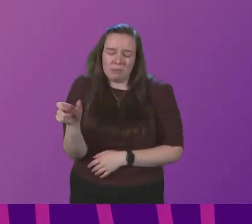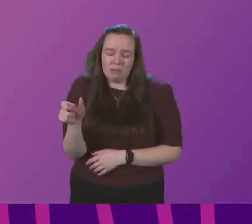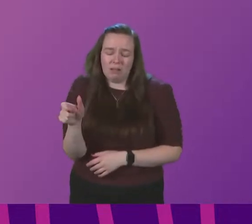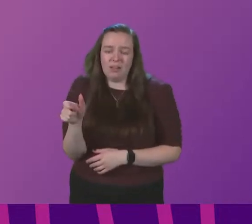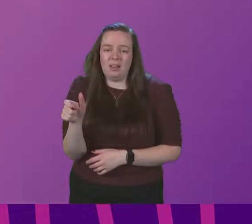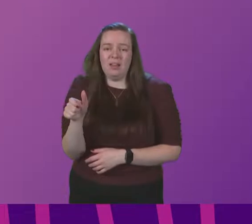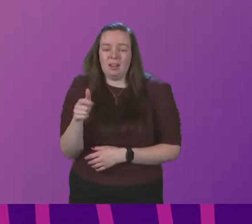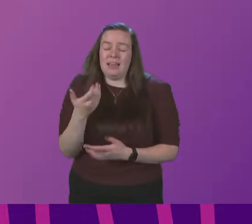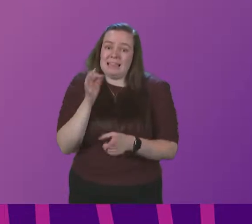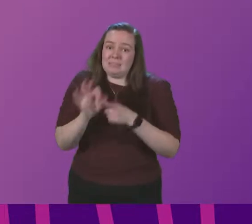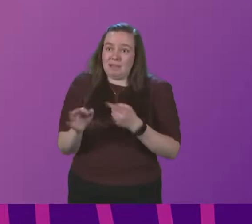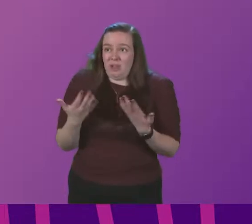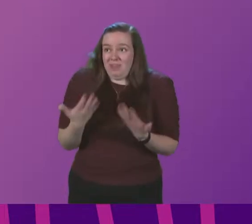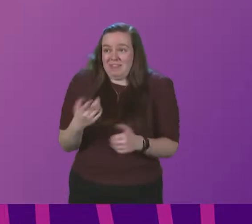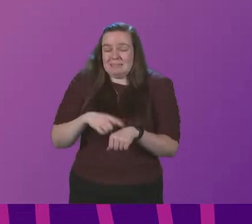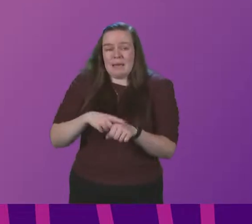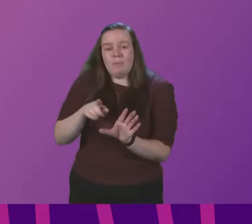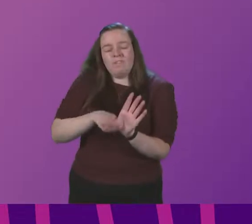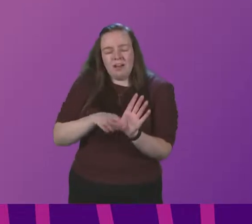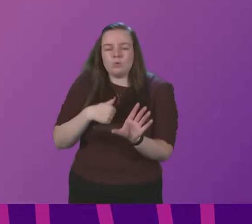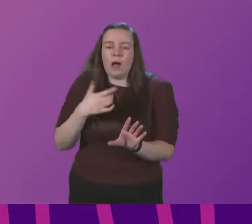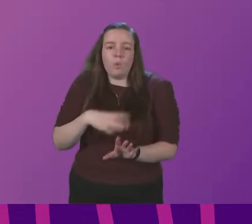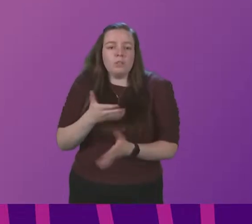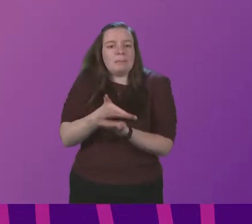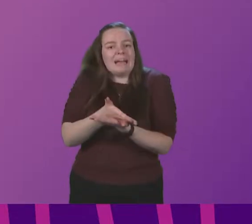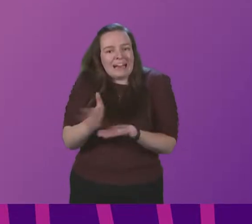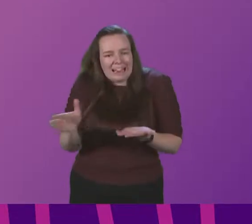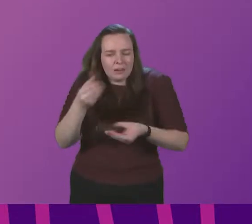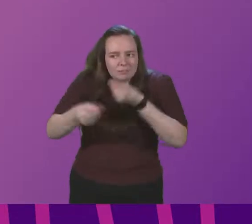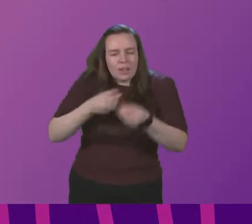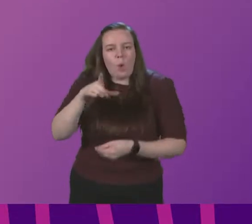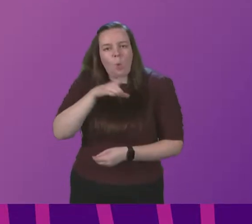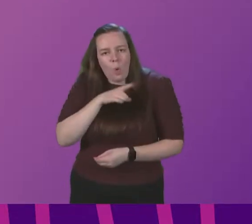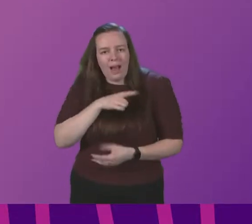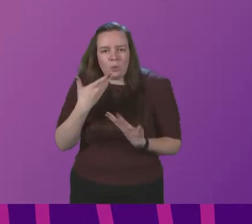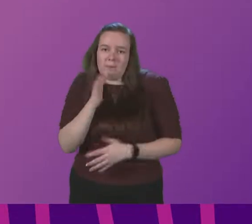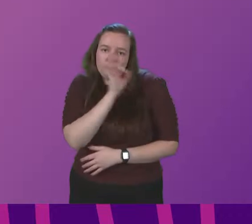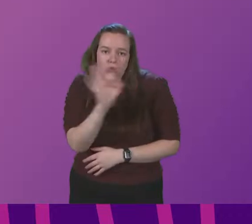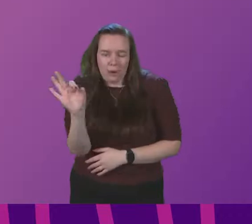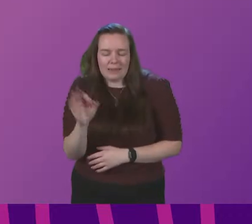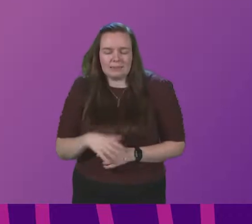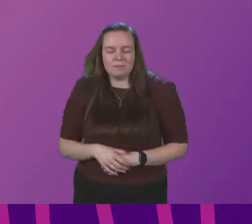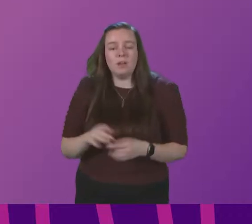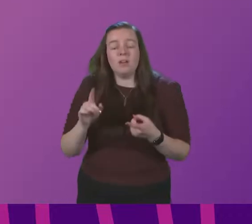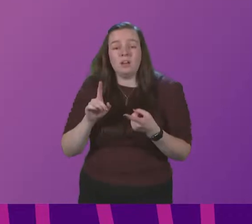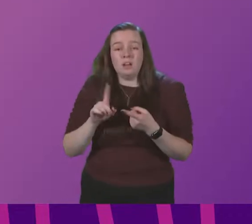especially at this time of year. So I want to be clear why we are making this request. One of the things we have already